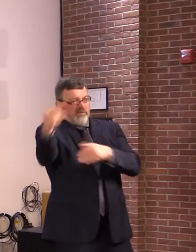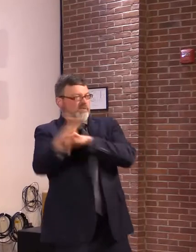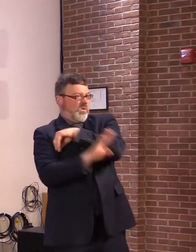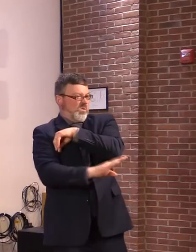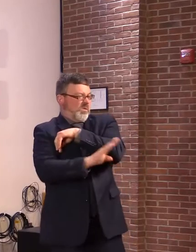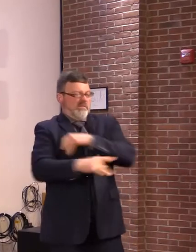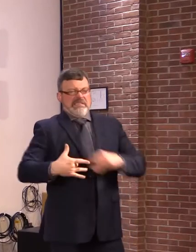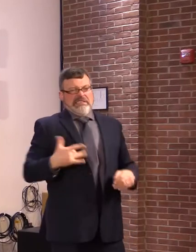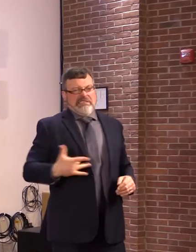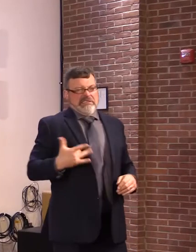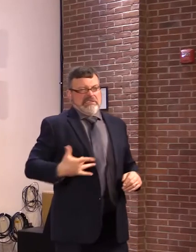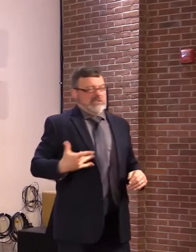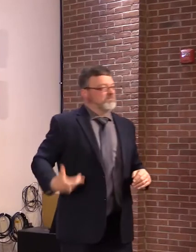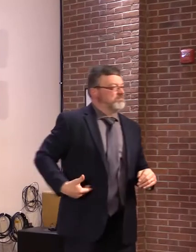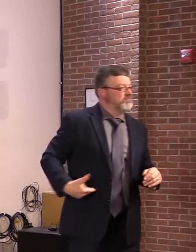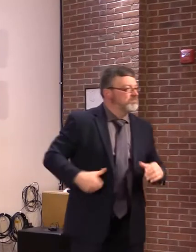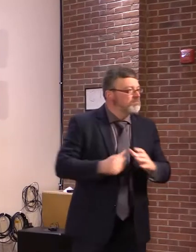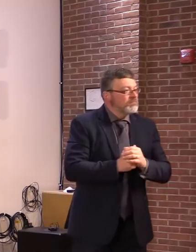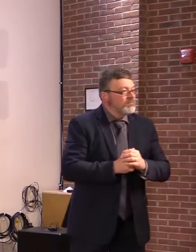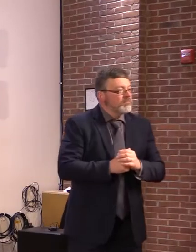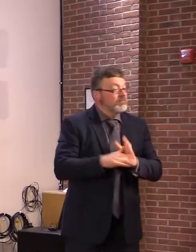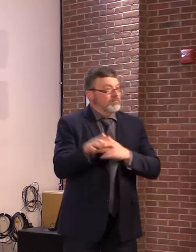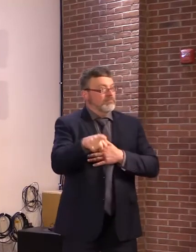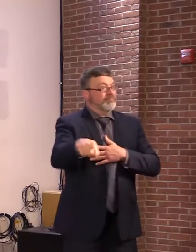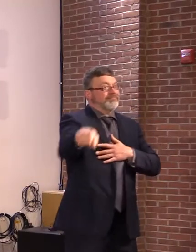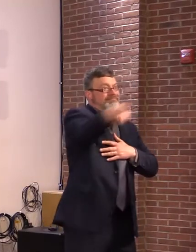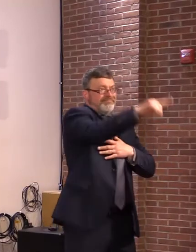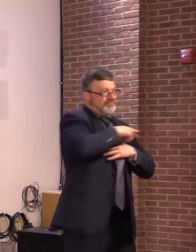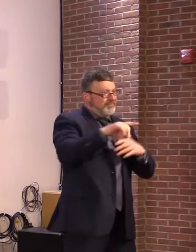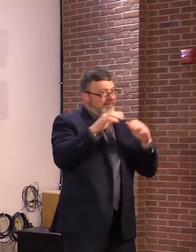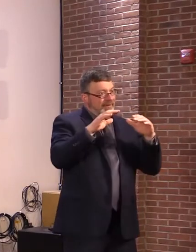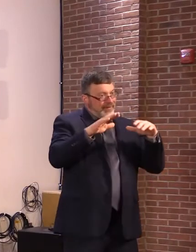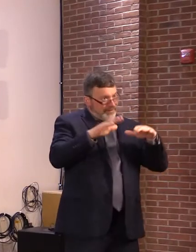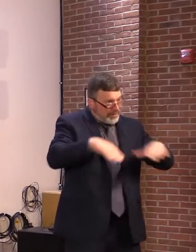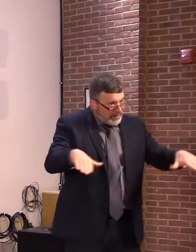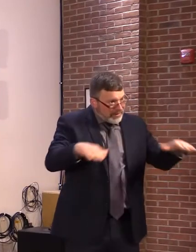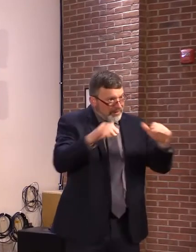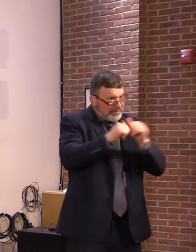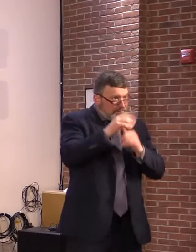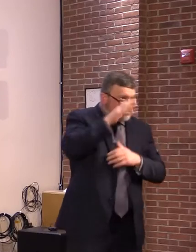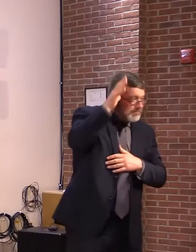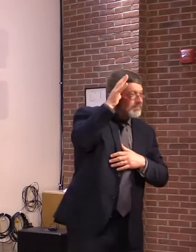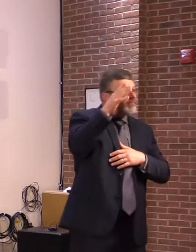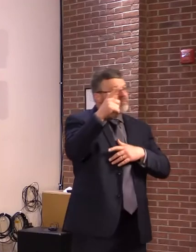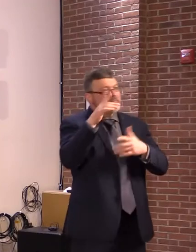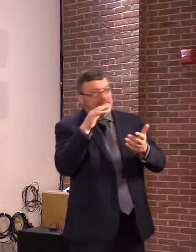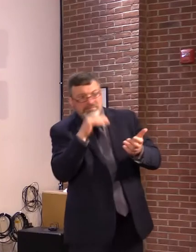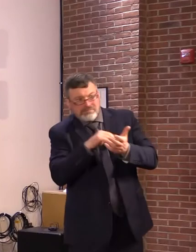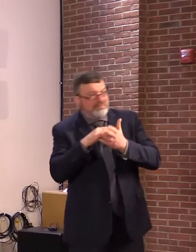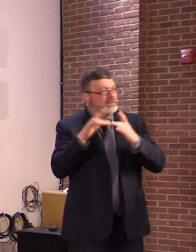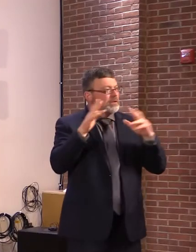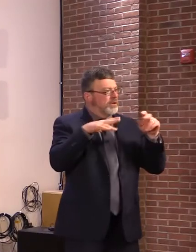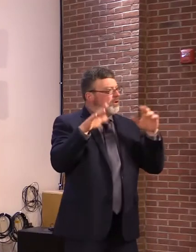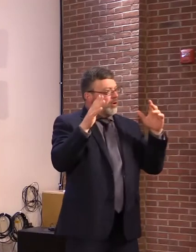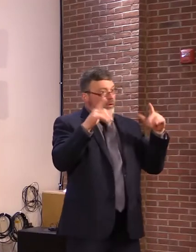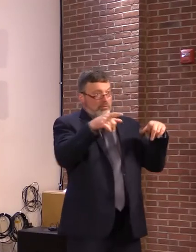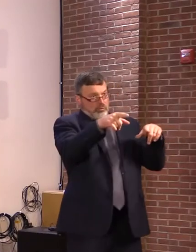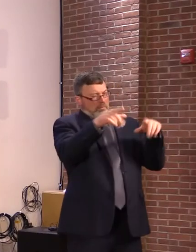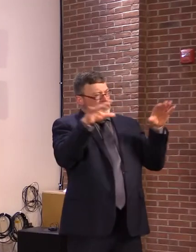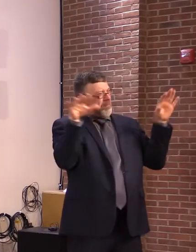out to their pediatrician or family practitioner to get their child vaccinated when the time comes.